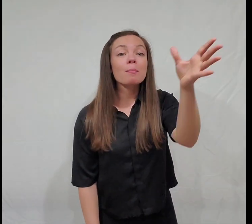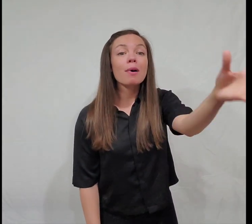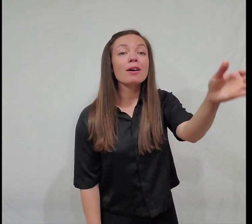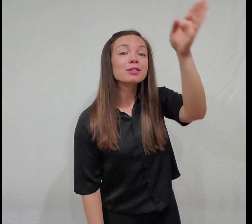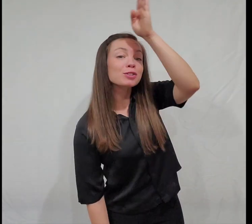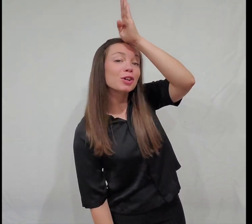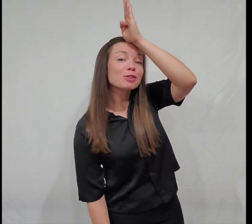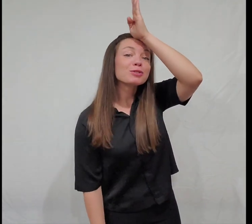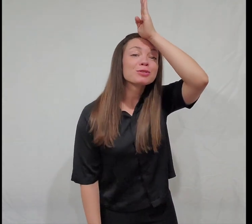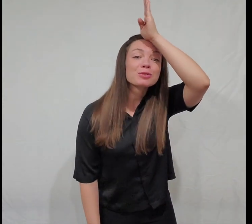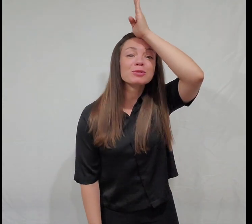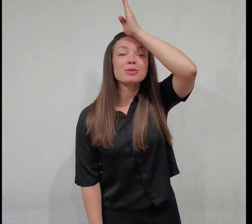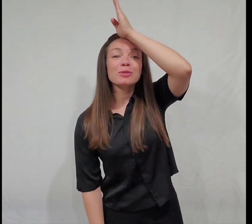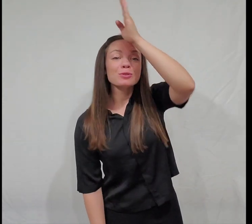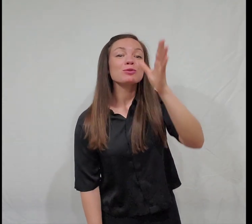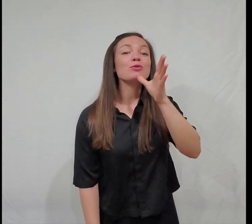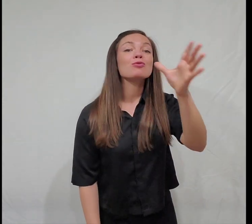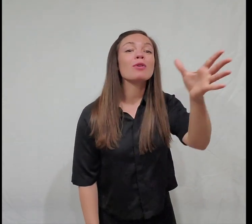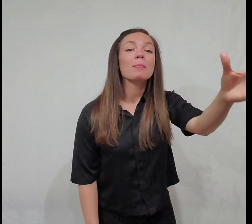We'll Grandma